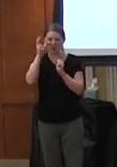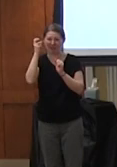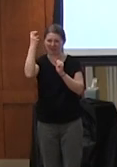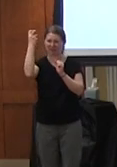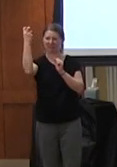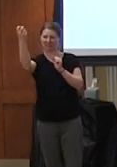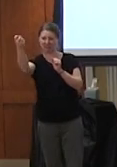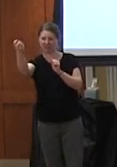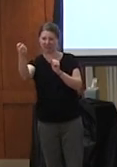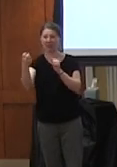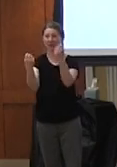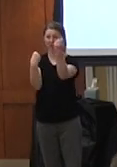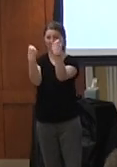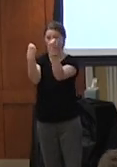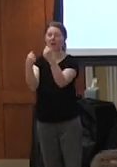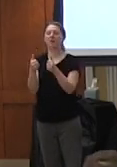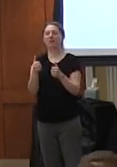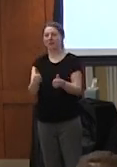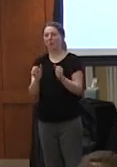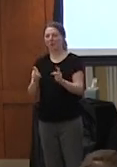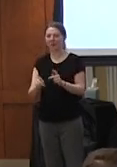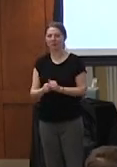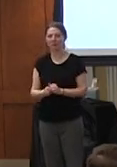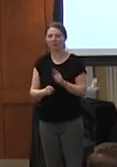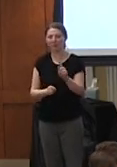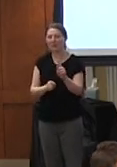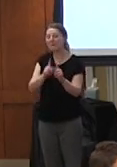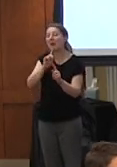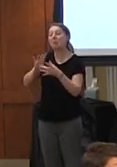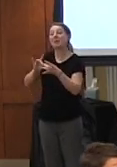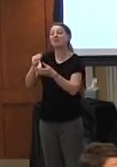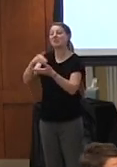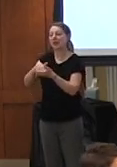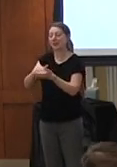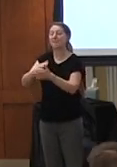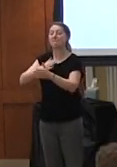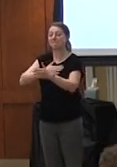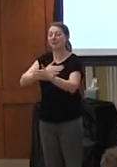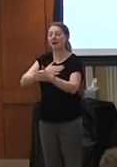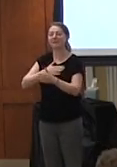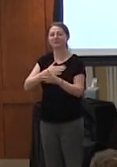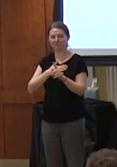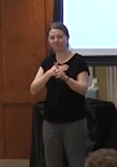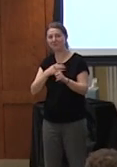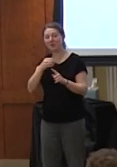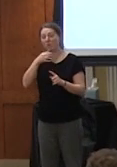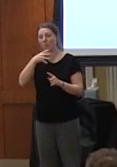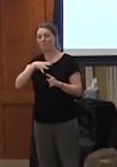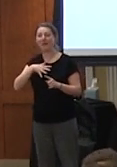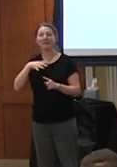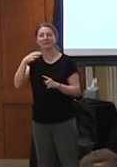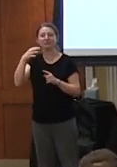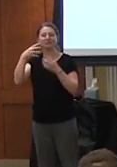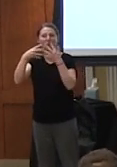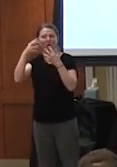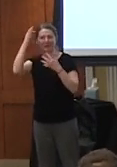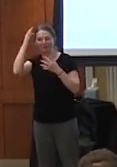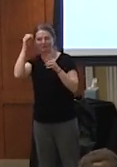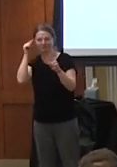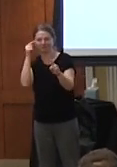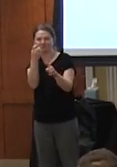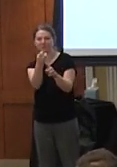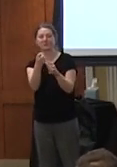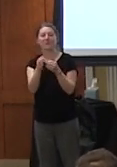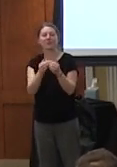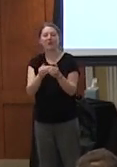okay i see the yeses that's what i thought actually my question builds off of the conversation that was just happening and and you